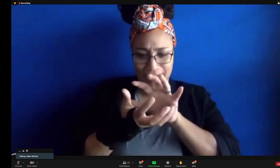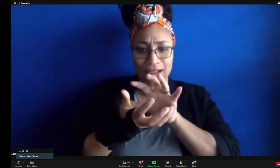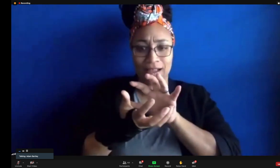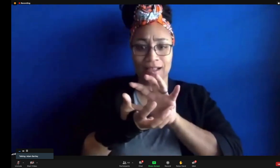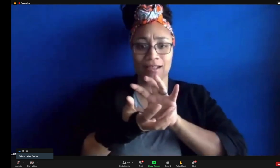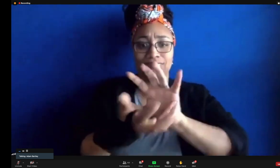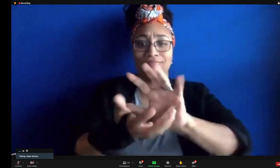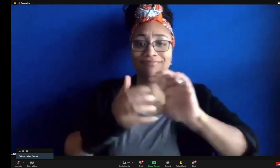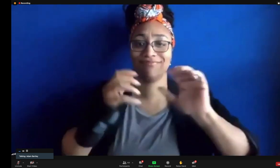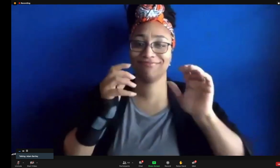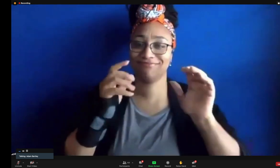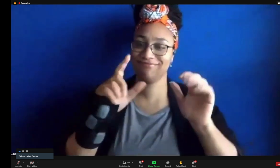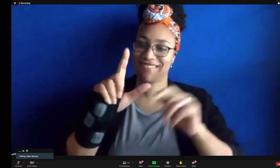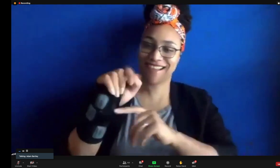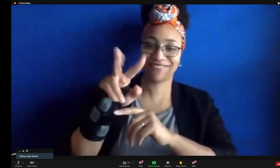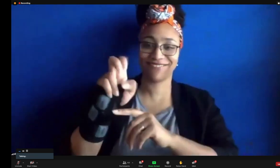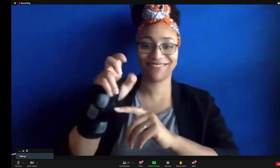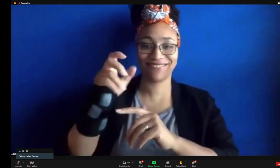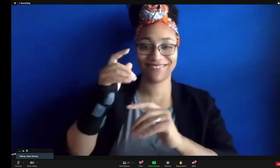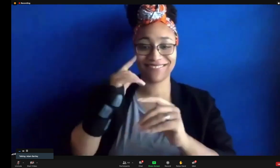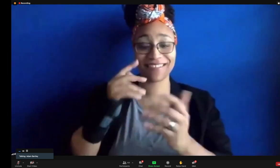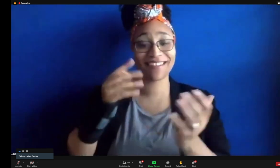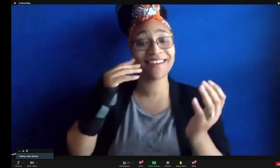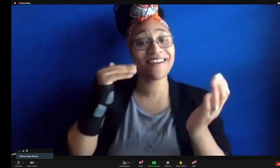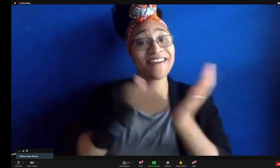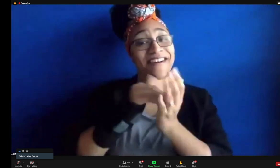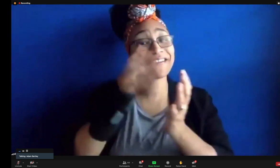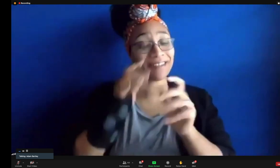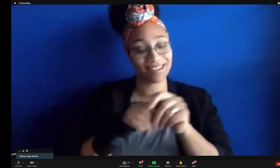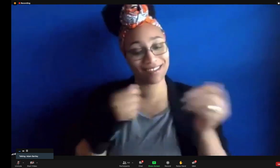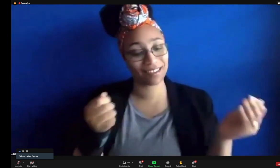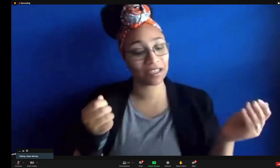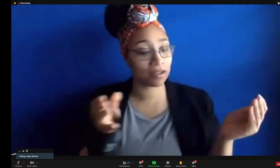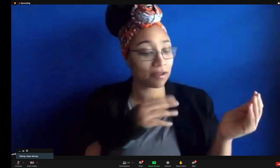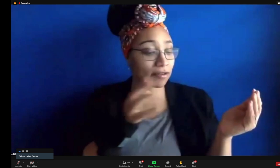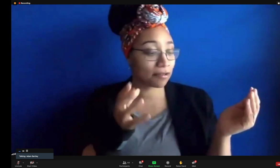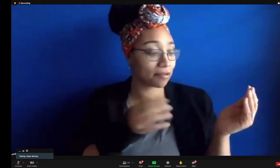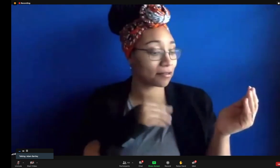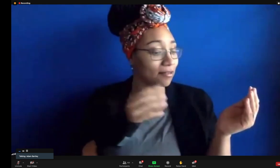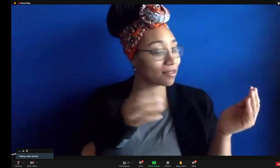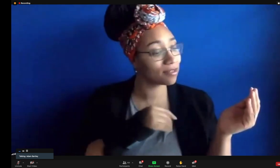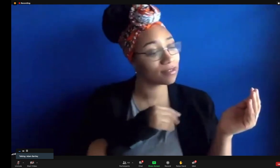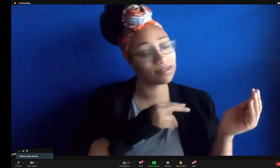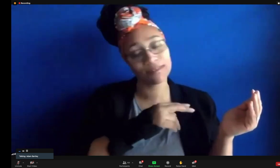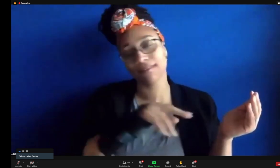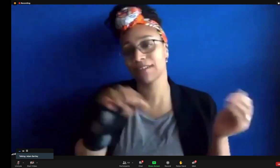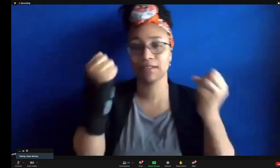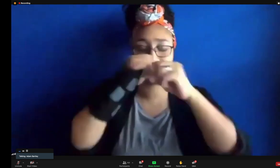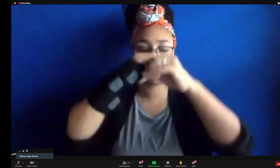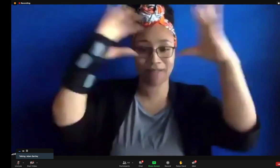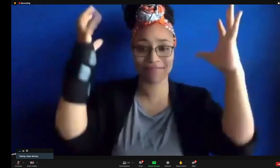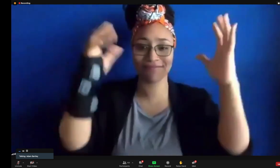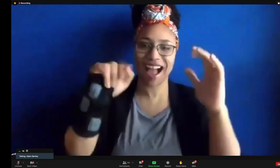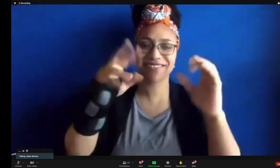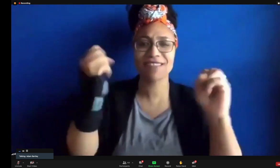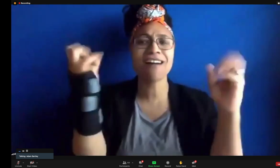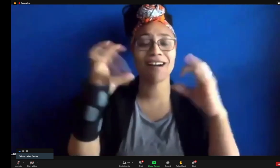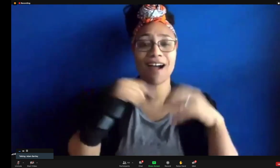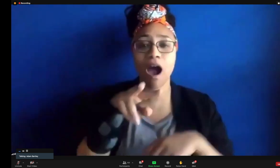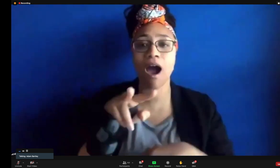landscape presented live for the viewing audience. So that it's something that, as you read